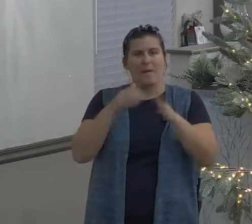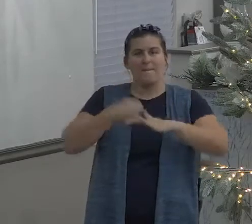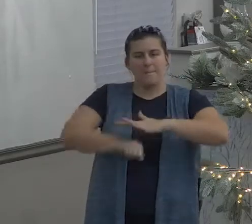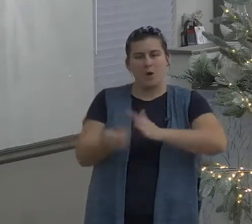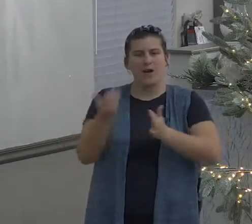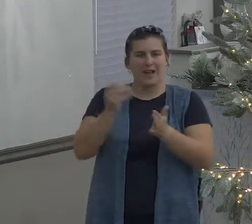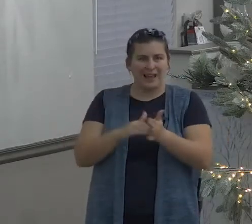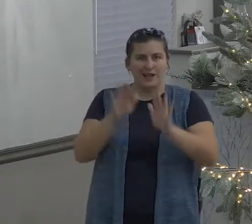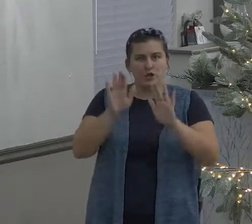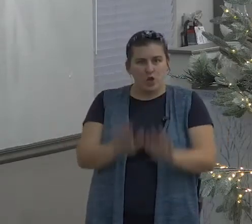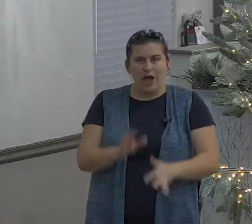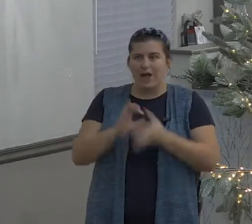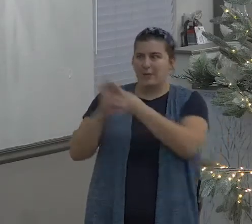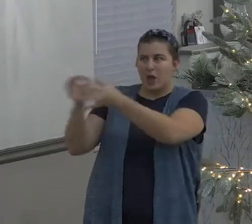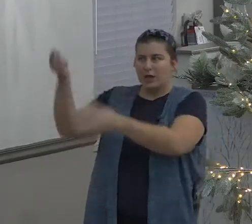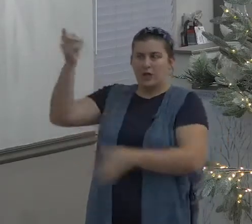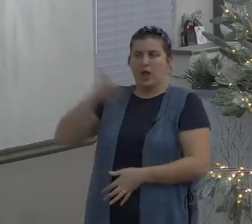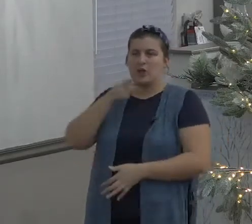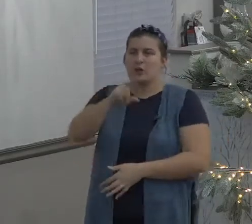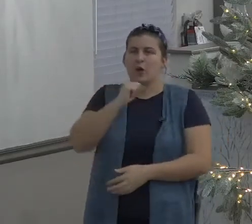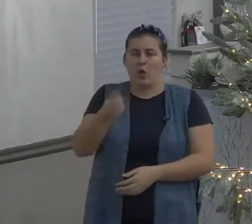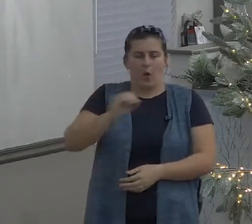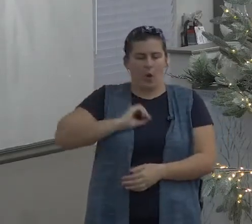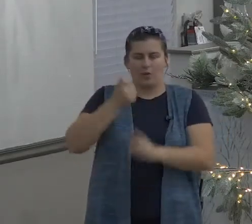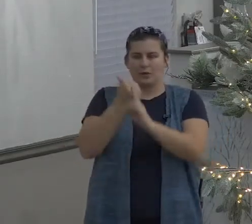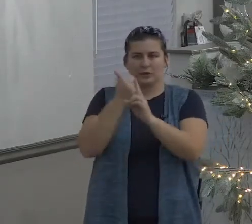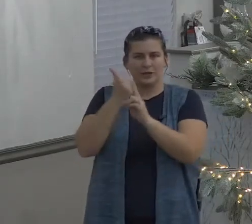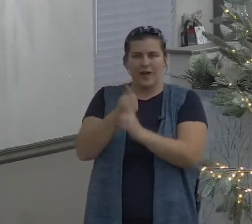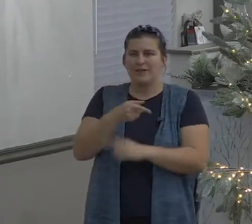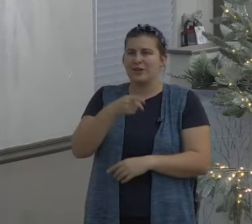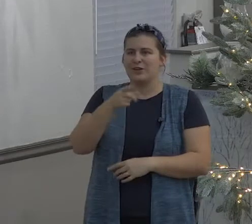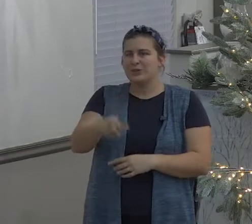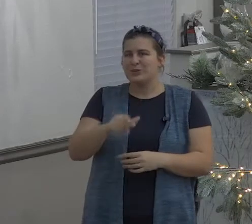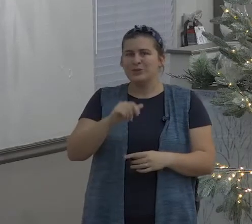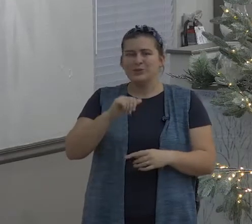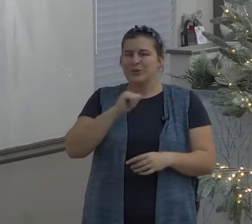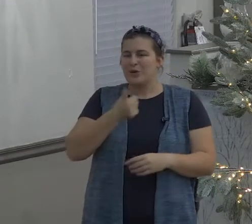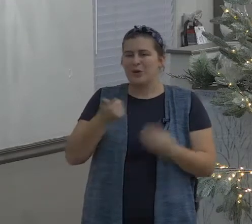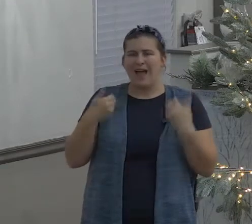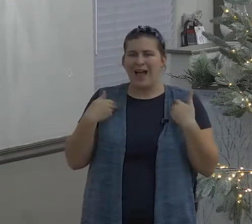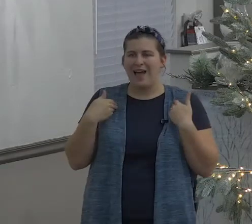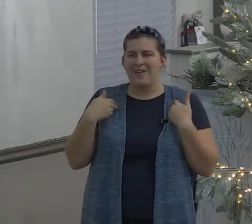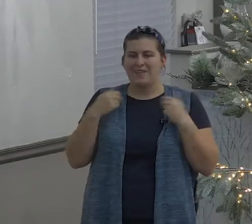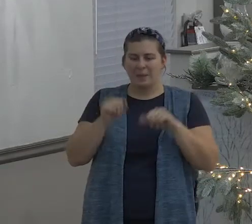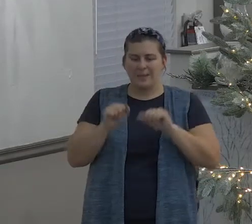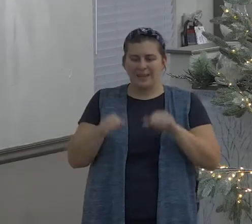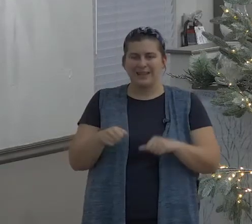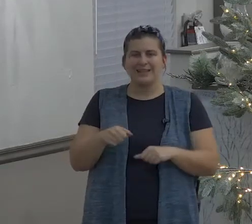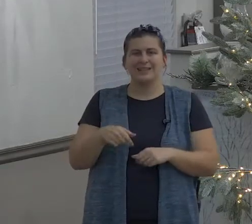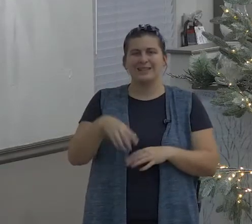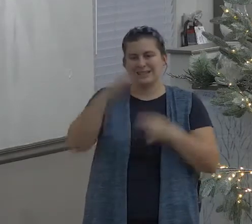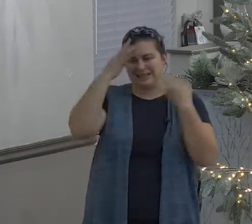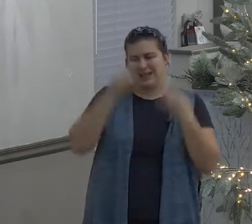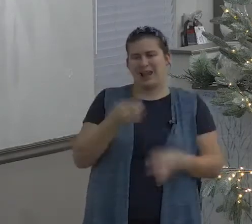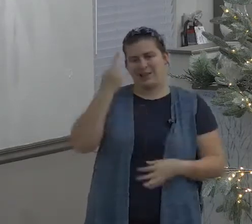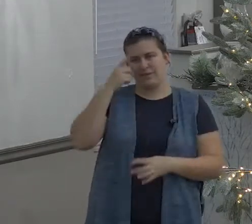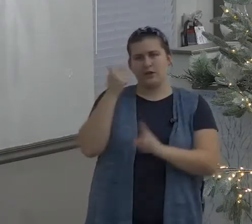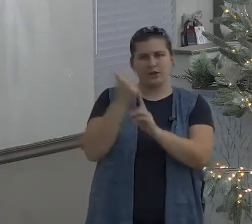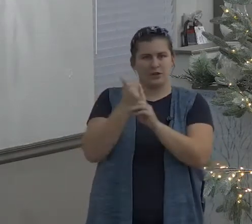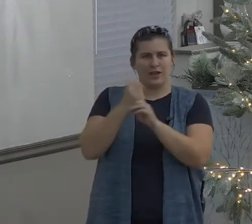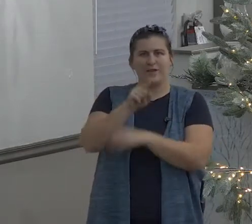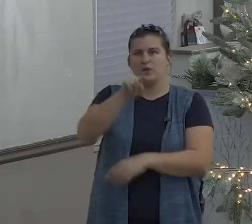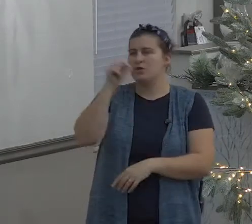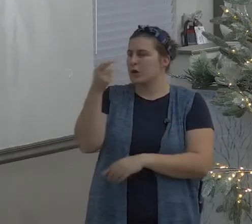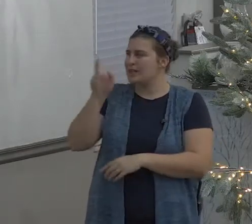which are what which are God we're purchased we don't know this isn't born again child of God you don't own